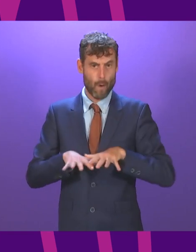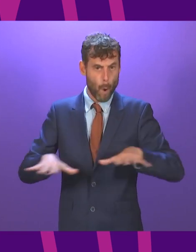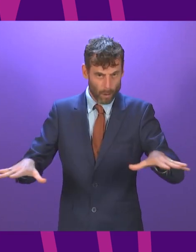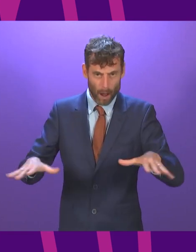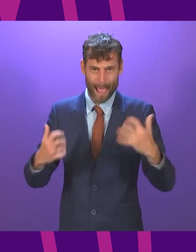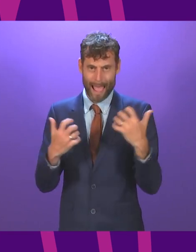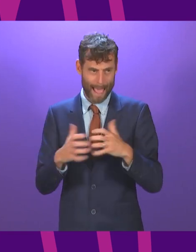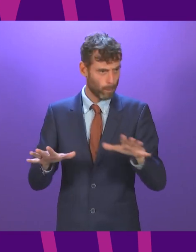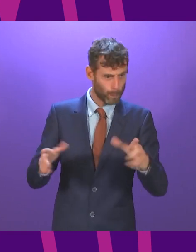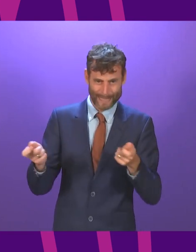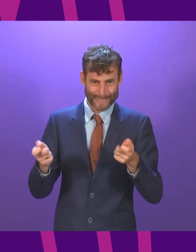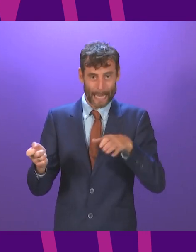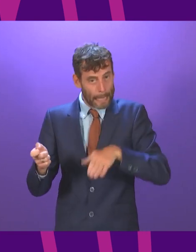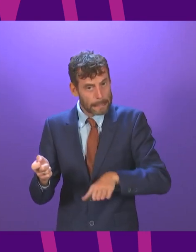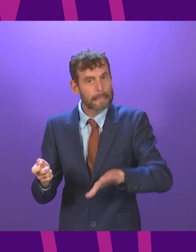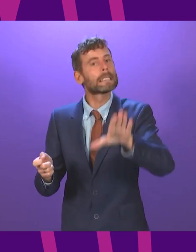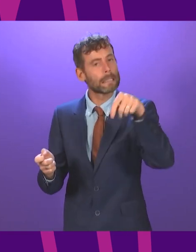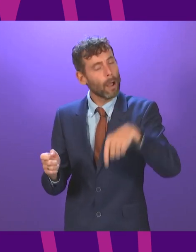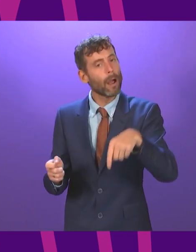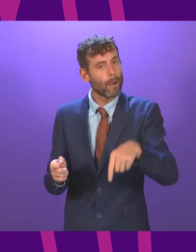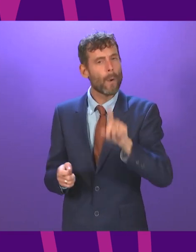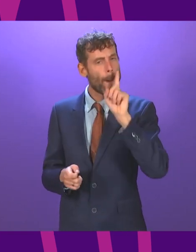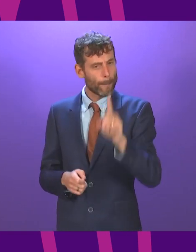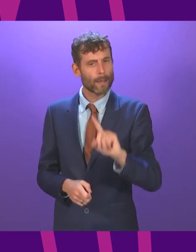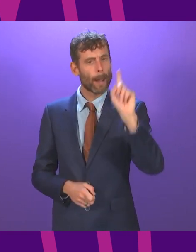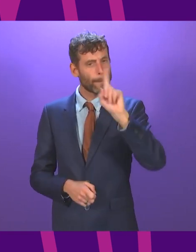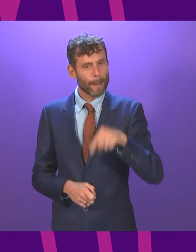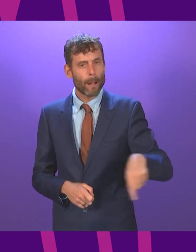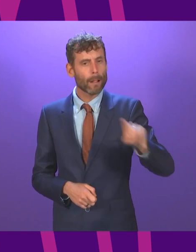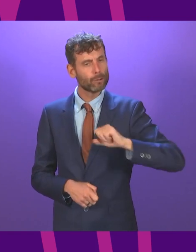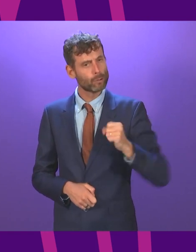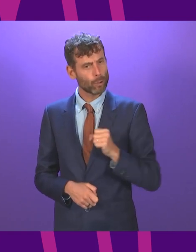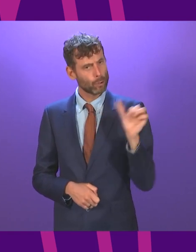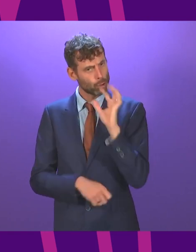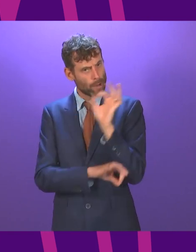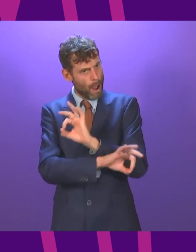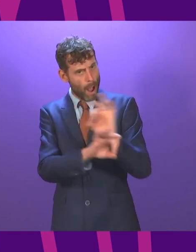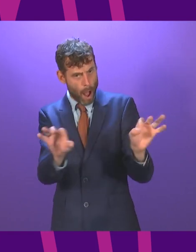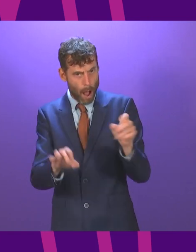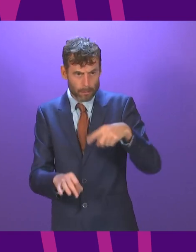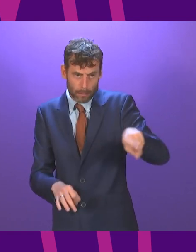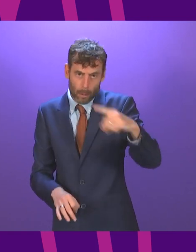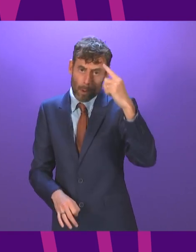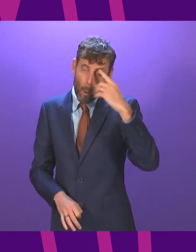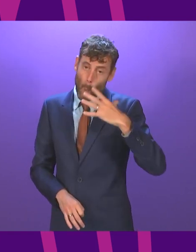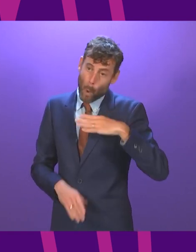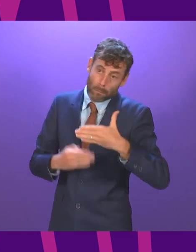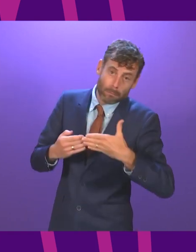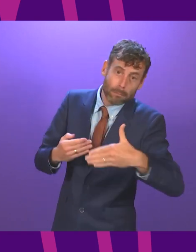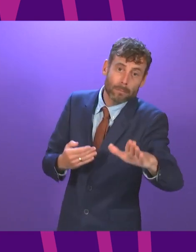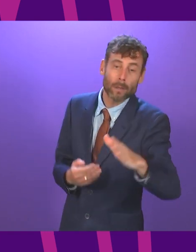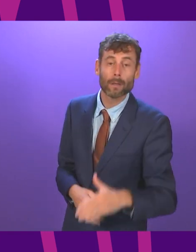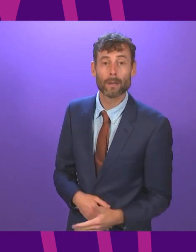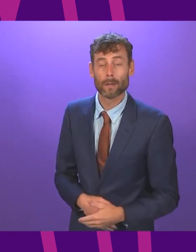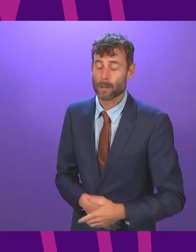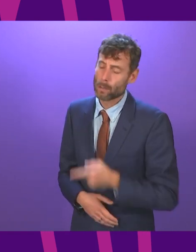earlier in your opening statement, it is right that the people of Scotland have a say in what that recovery looks like in the long term. Can you outline for